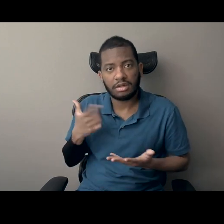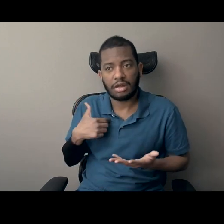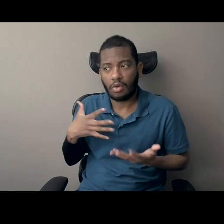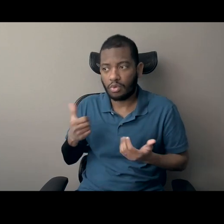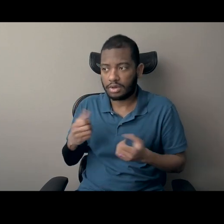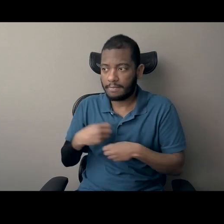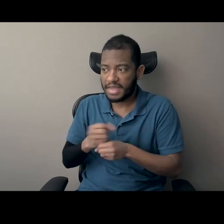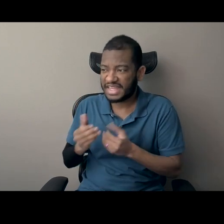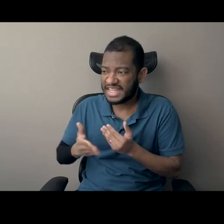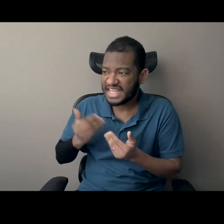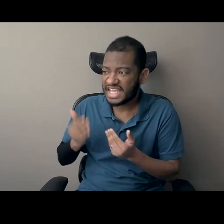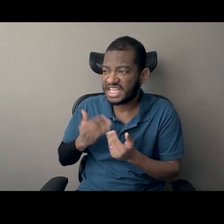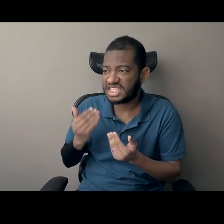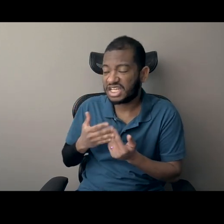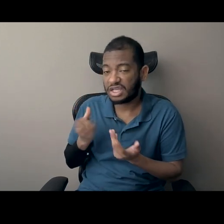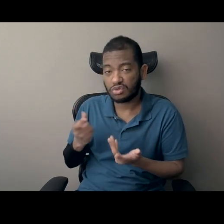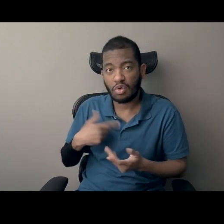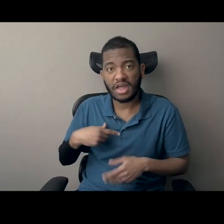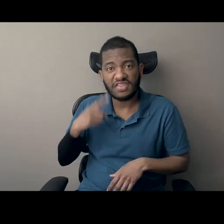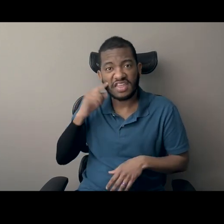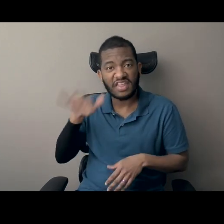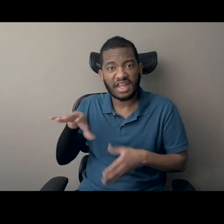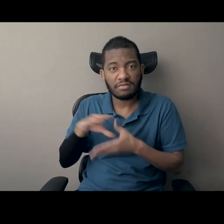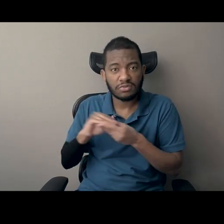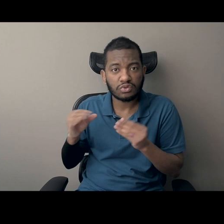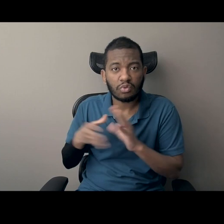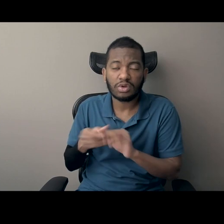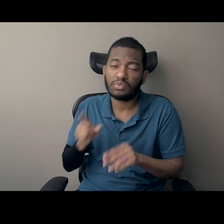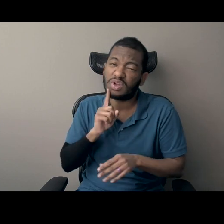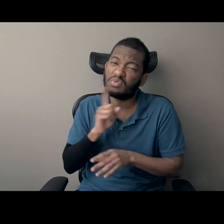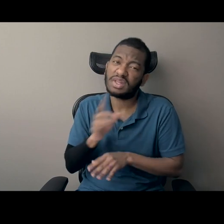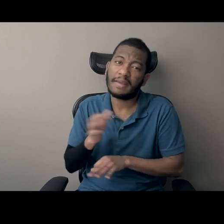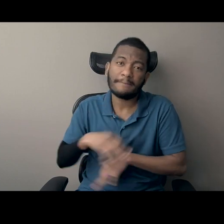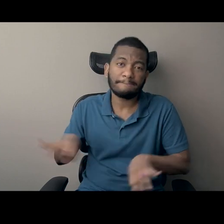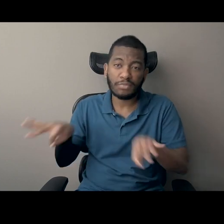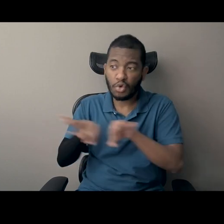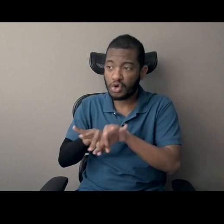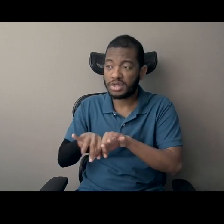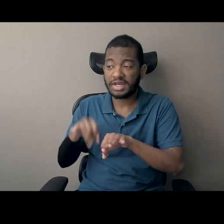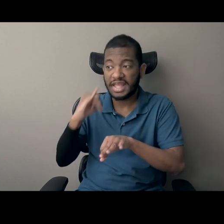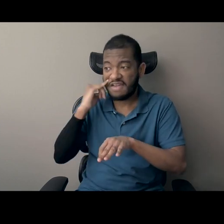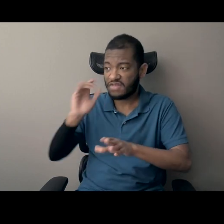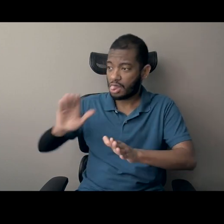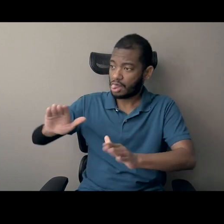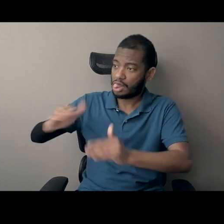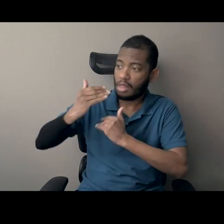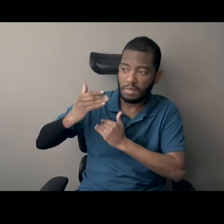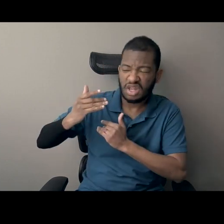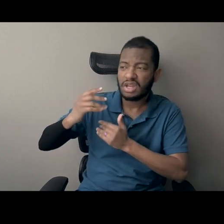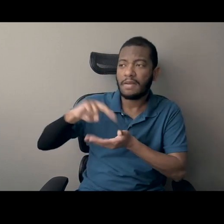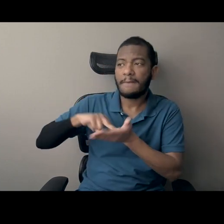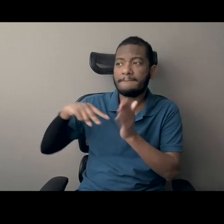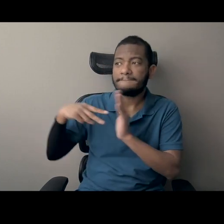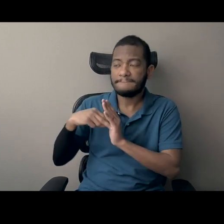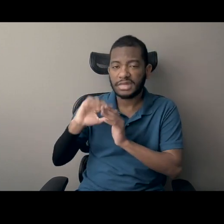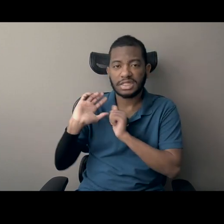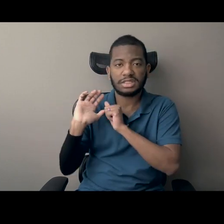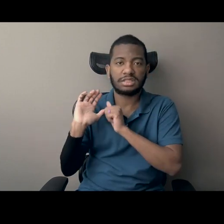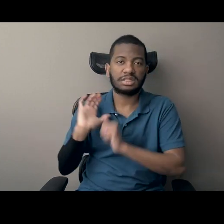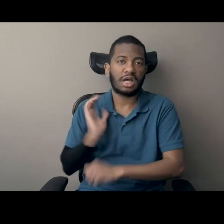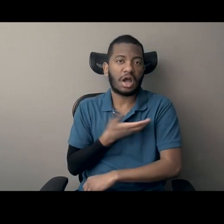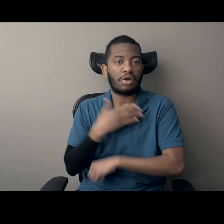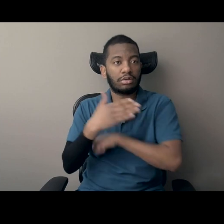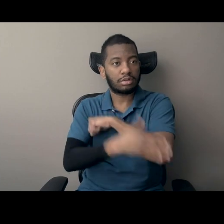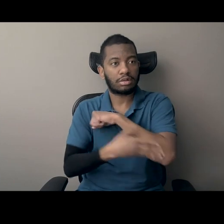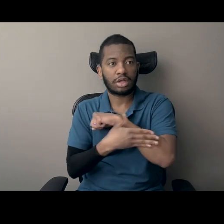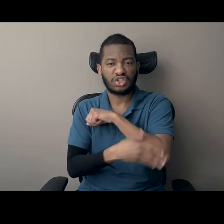it away in an ivory tower and only so few people are really able to access it, then I think we're losing something as a country. Um, but one